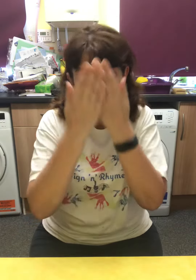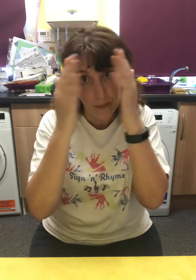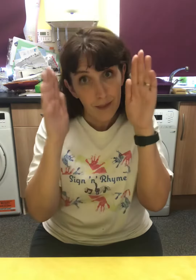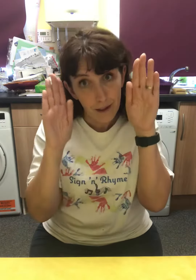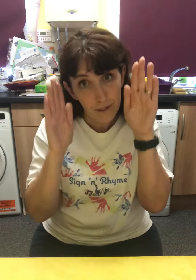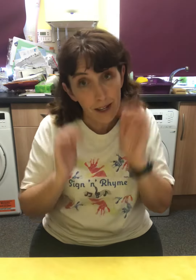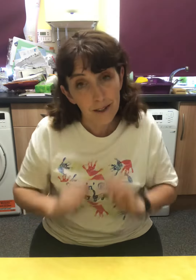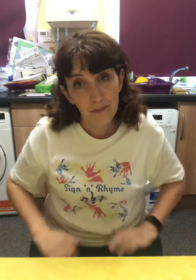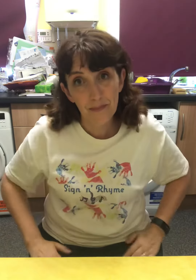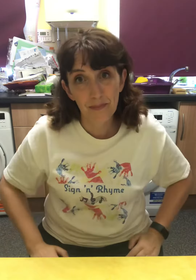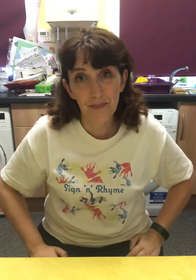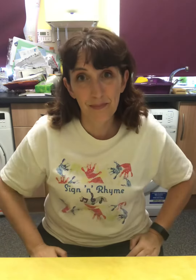every day.